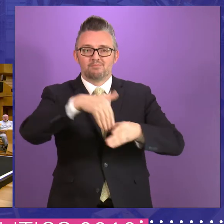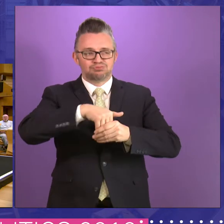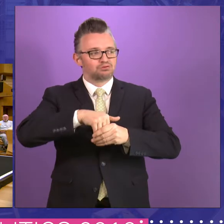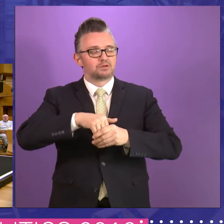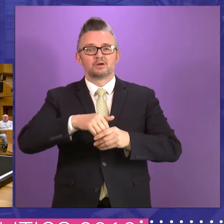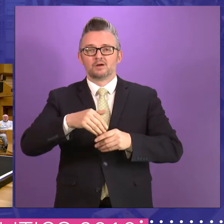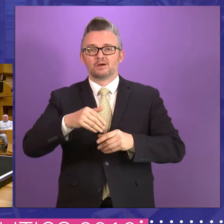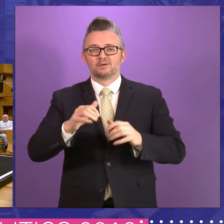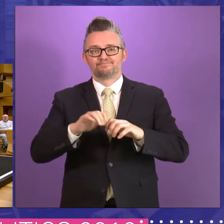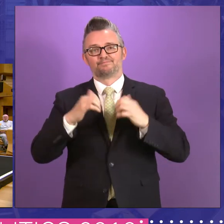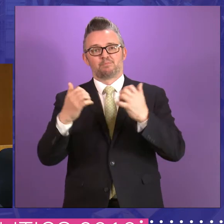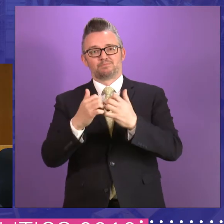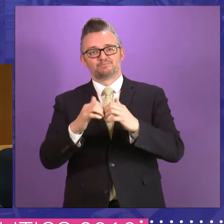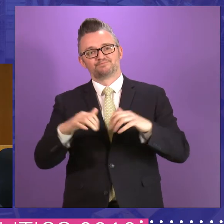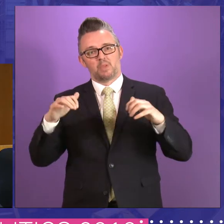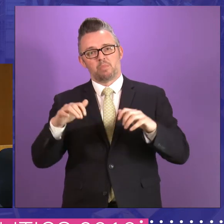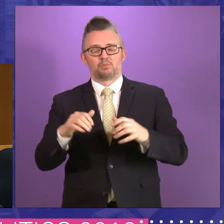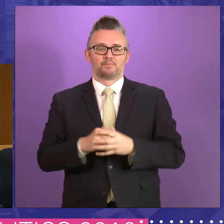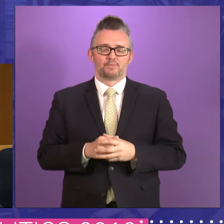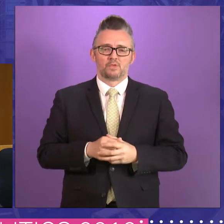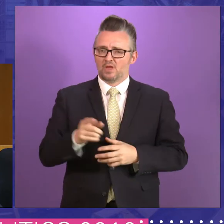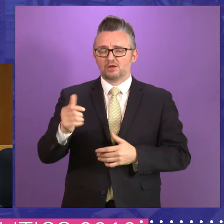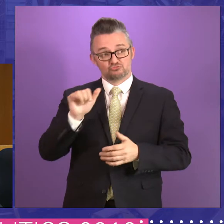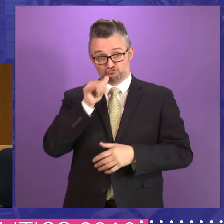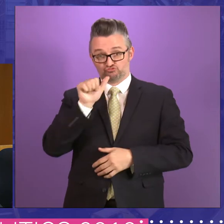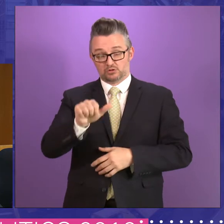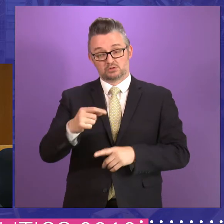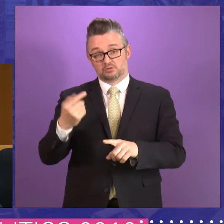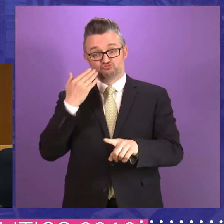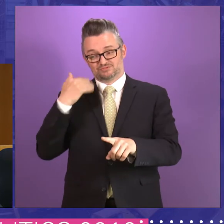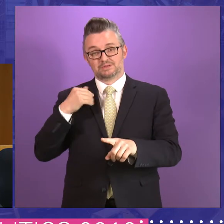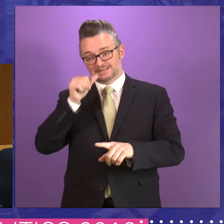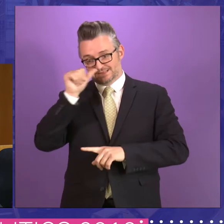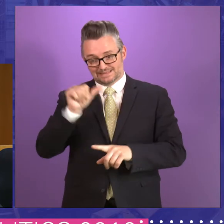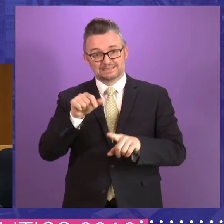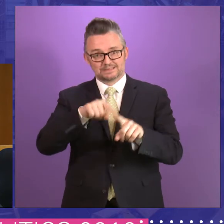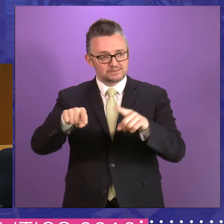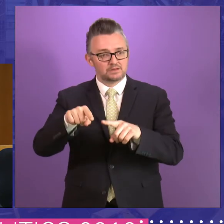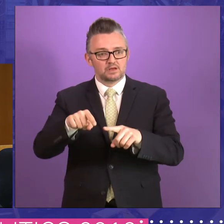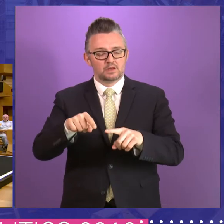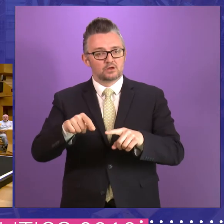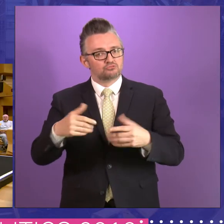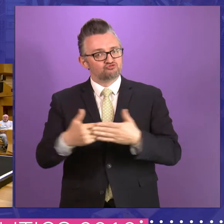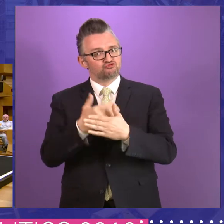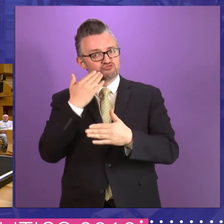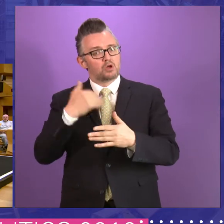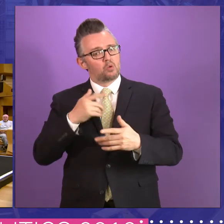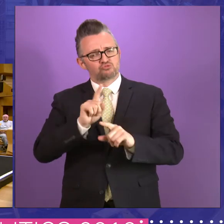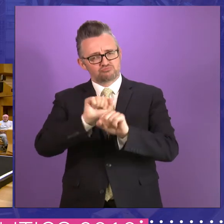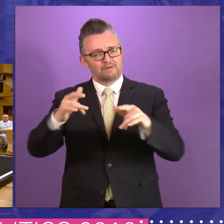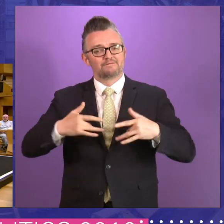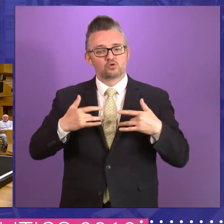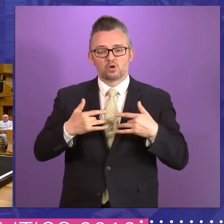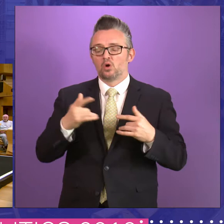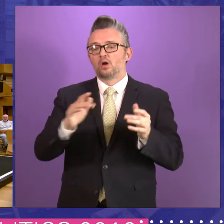Votes at 16. Yes. One of the, one of the, again, the bigger changes that have taken place here. Anybody want to contribute first? Henry in first. Just, just